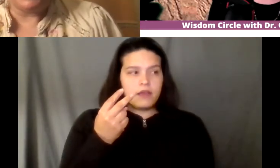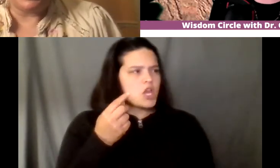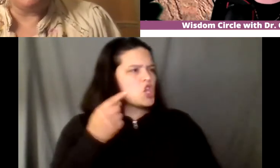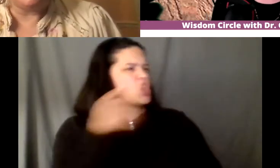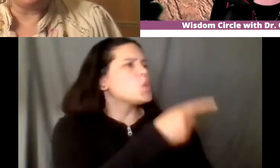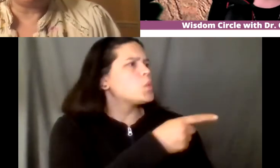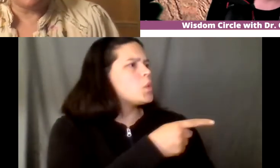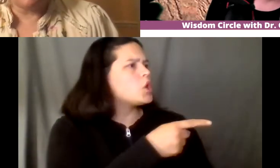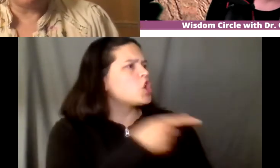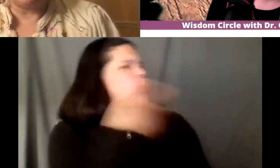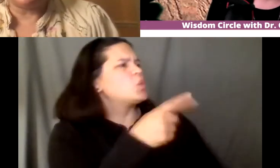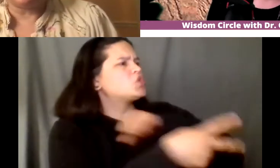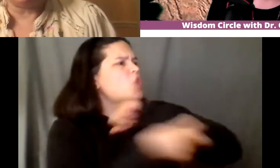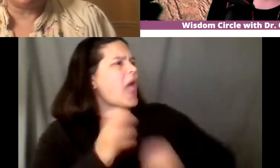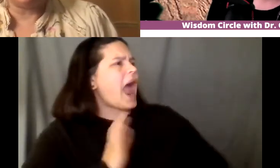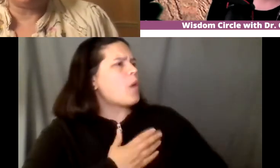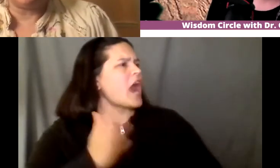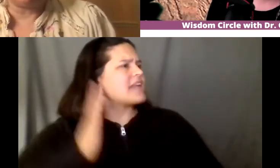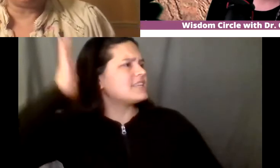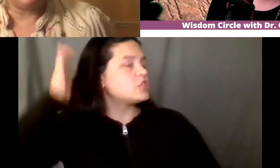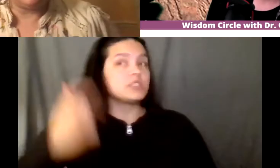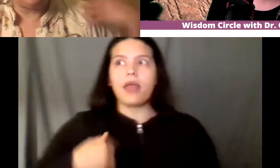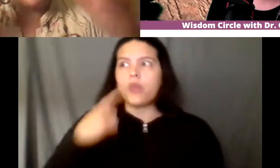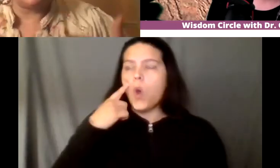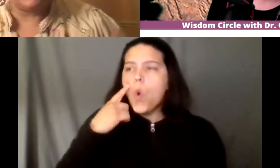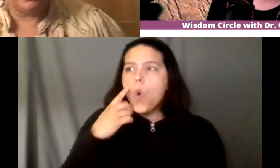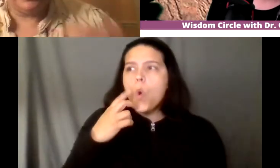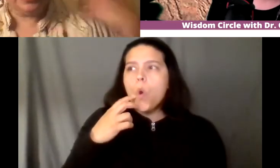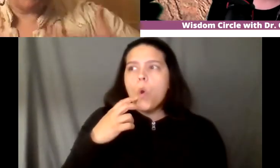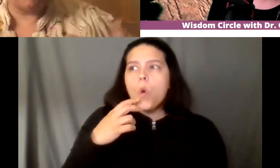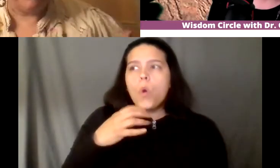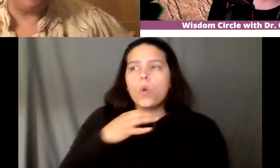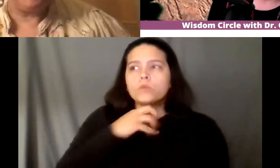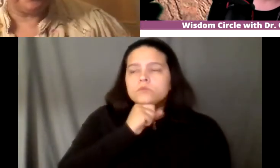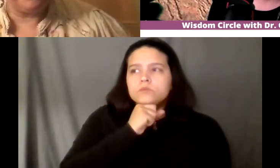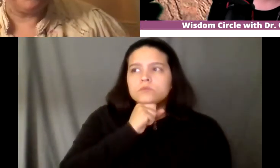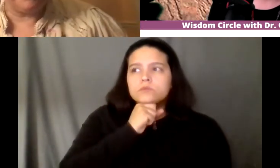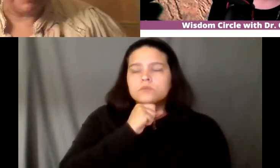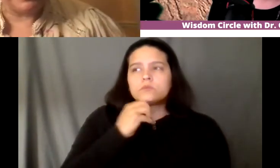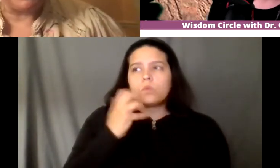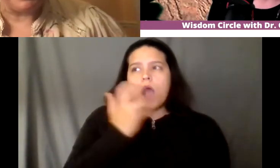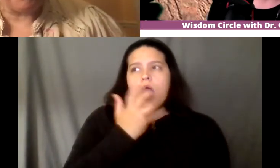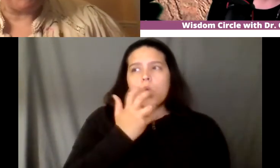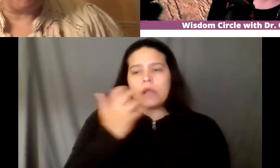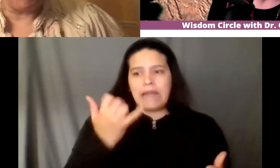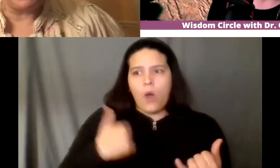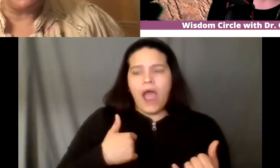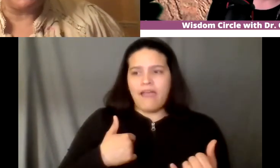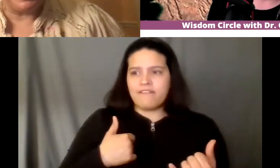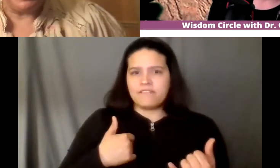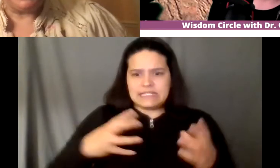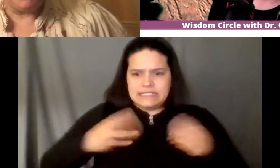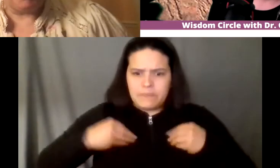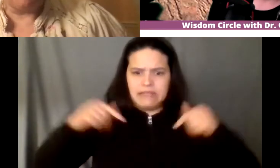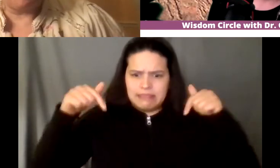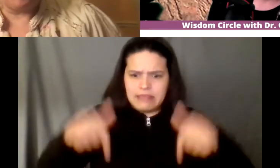and so then i i thought wow yeah okay so now i've taken on this you know mantle of of working